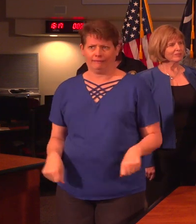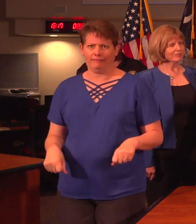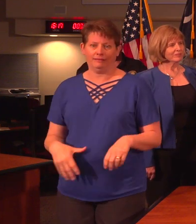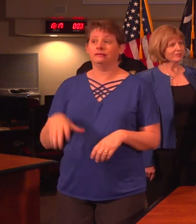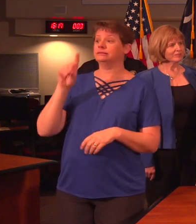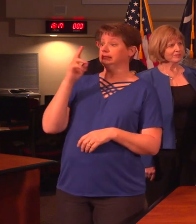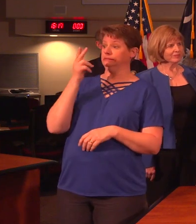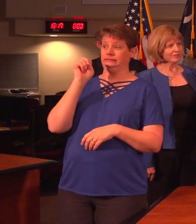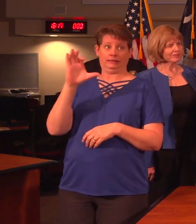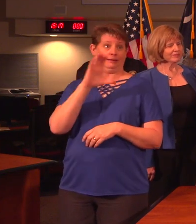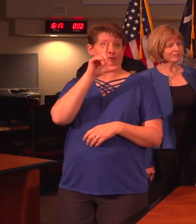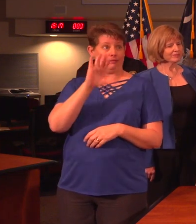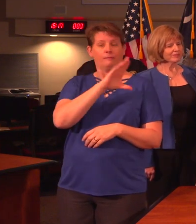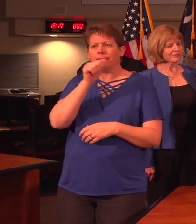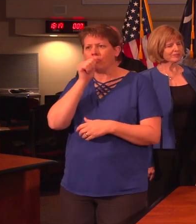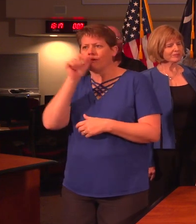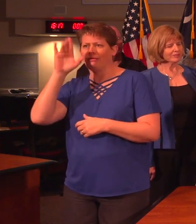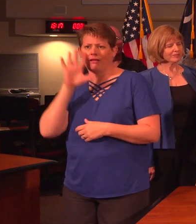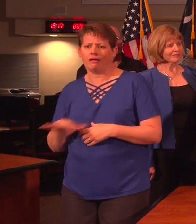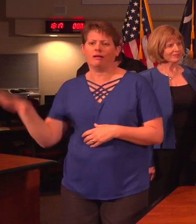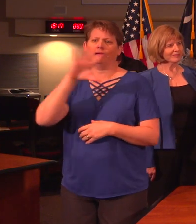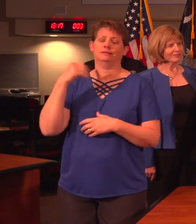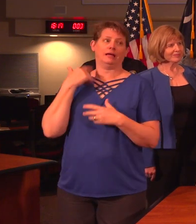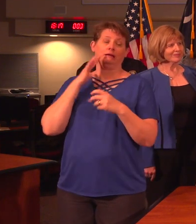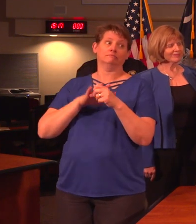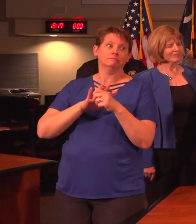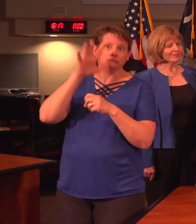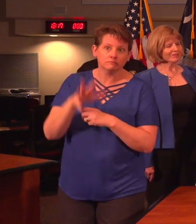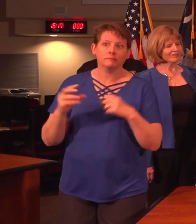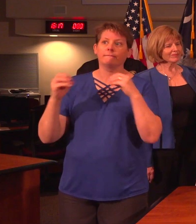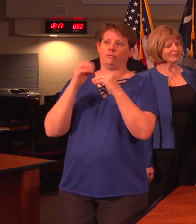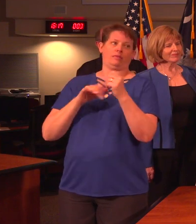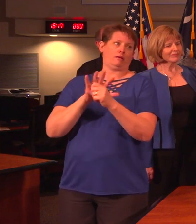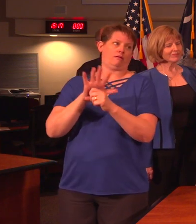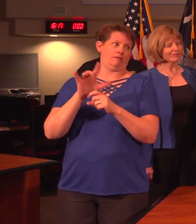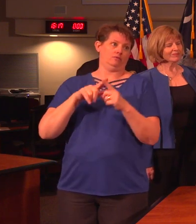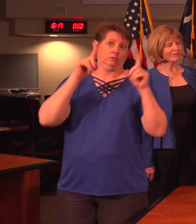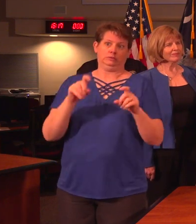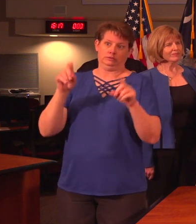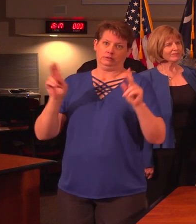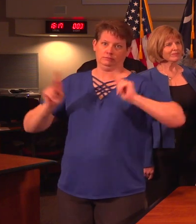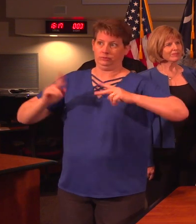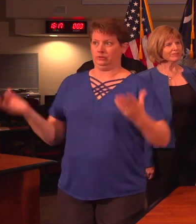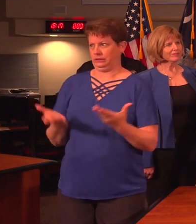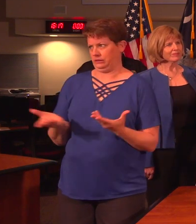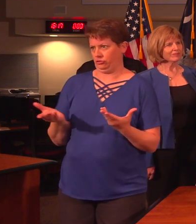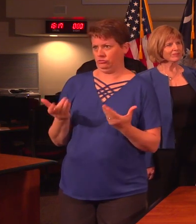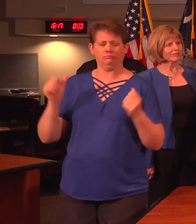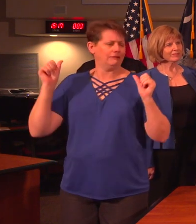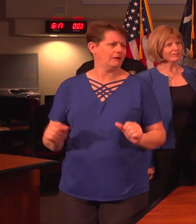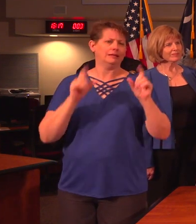lab and the private labs currently have more than adequate supplies, more than adequate to conduct